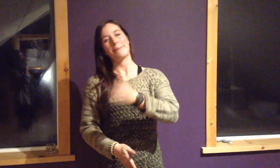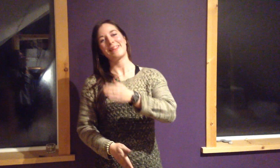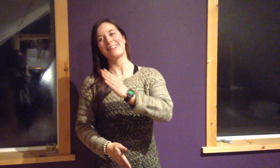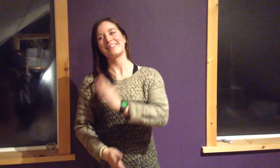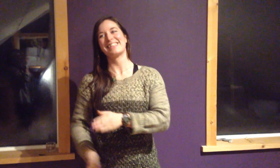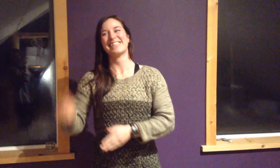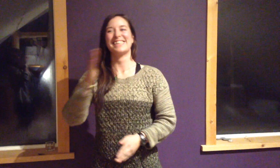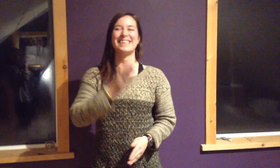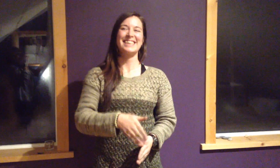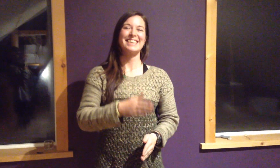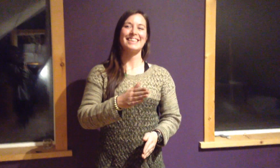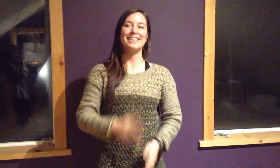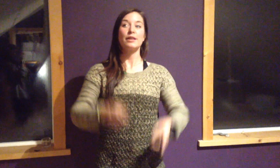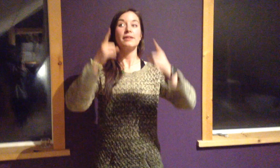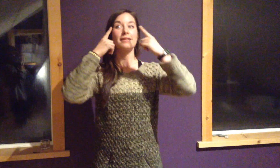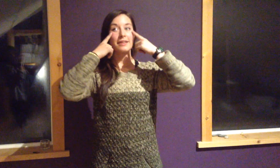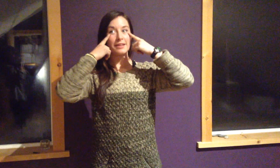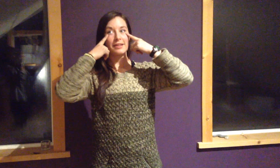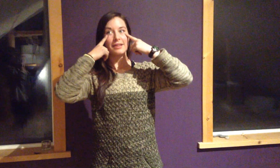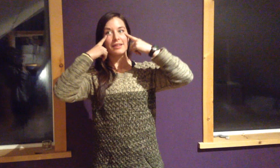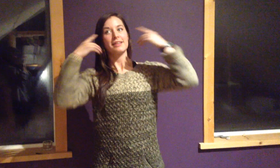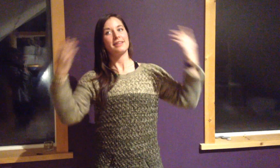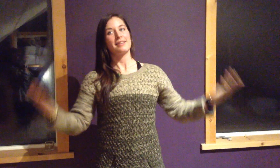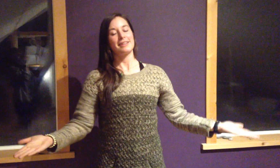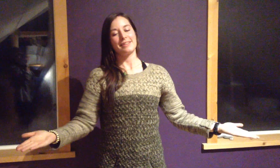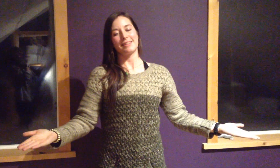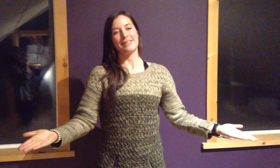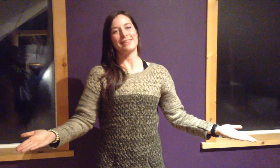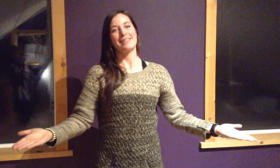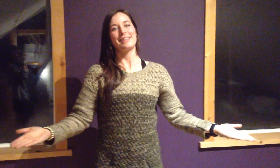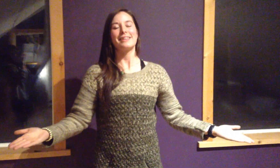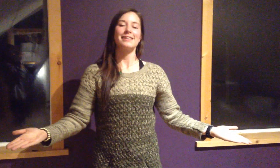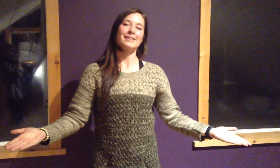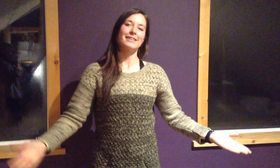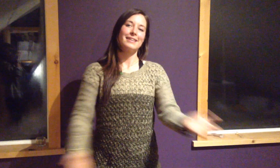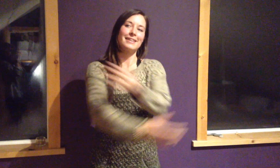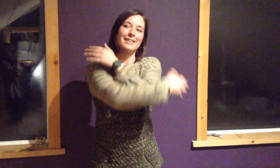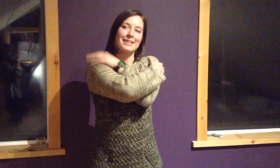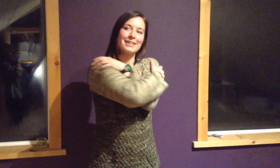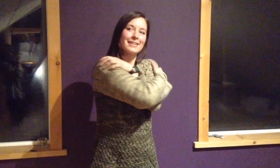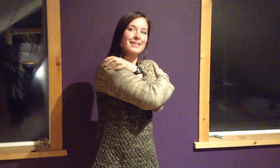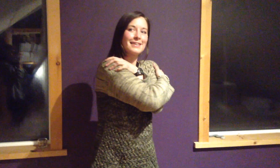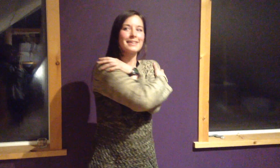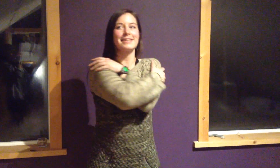I know I can notice and appreciate every good deed.